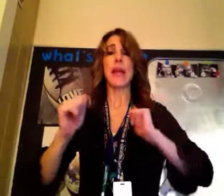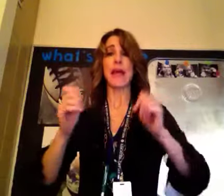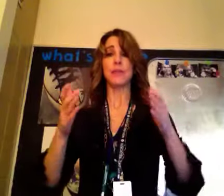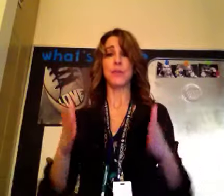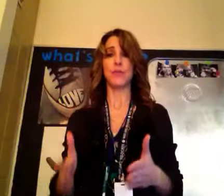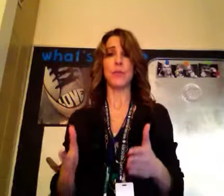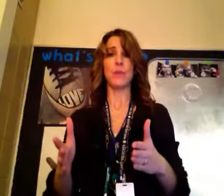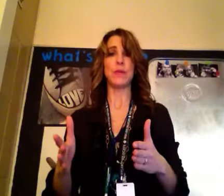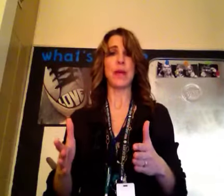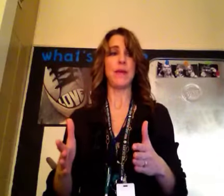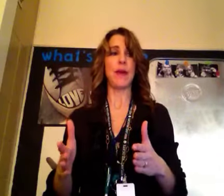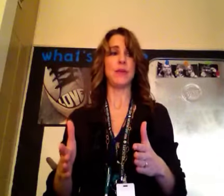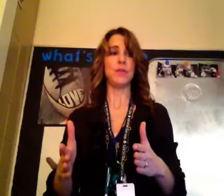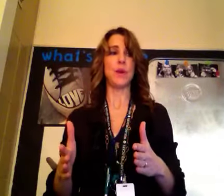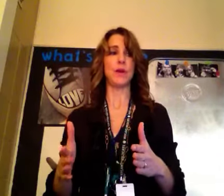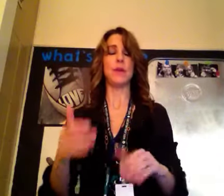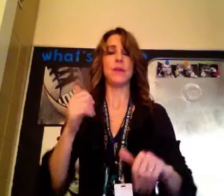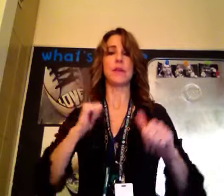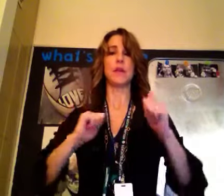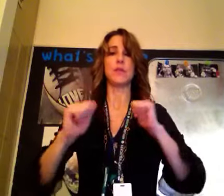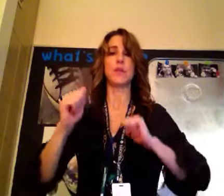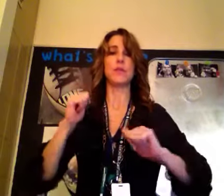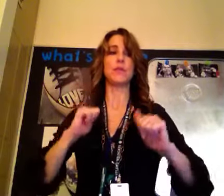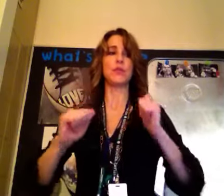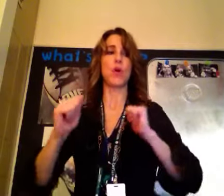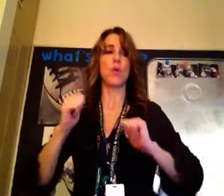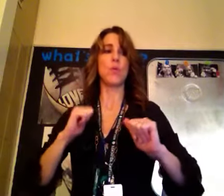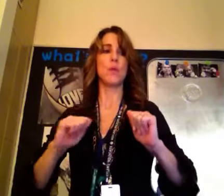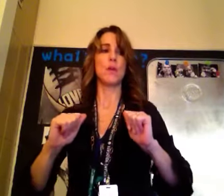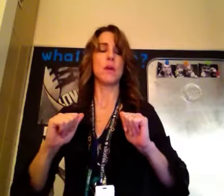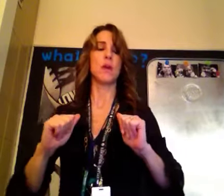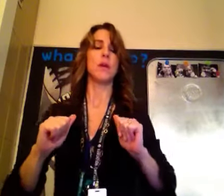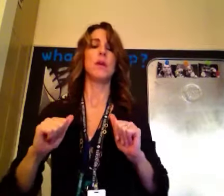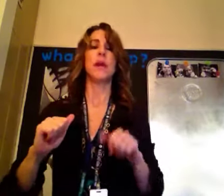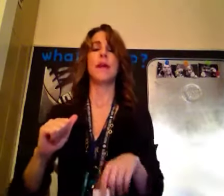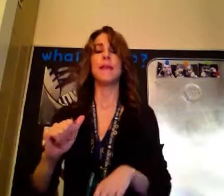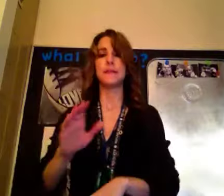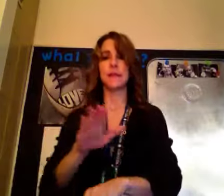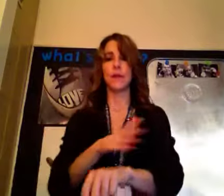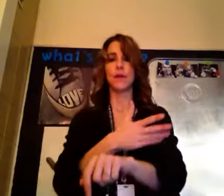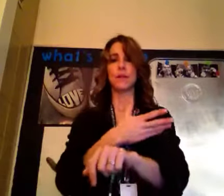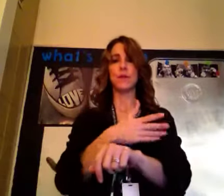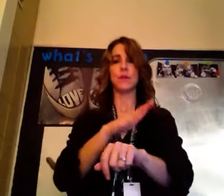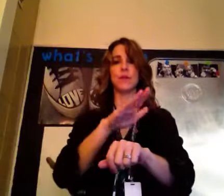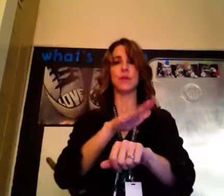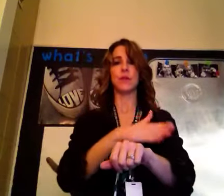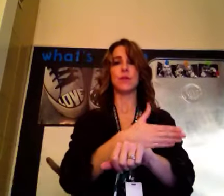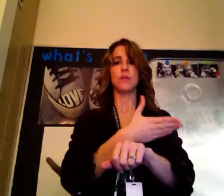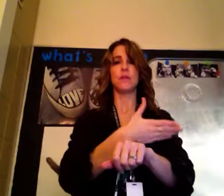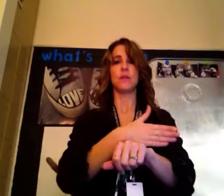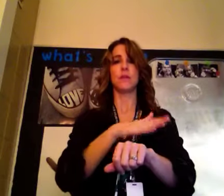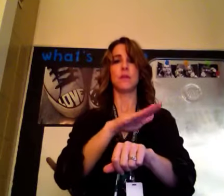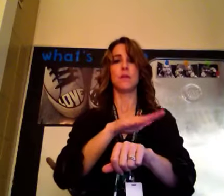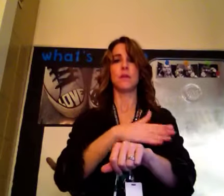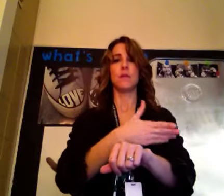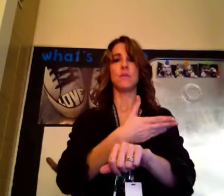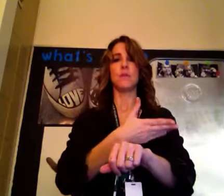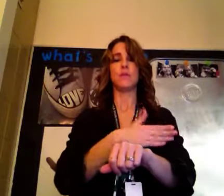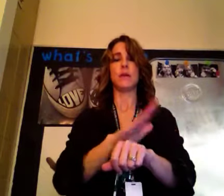actor, remember to add that agent marker. This can also be used for show. And then singer is musician, music,